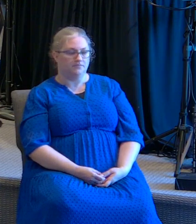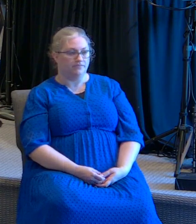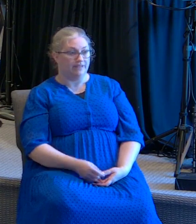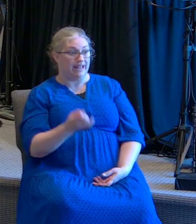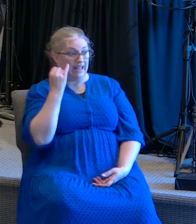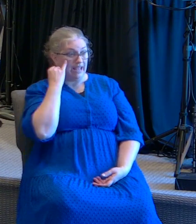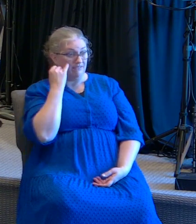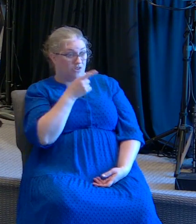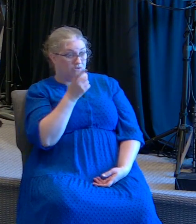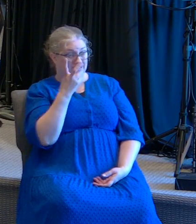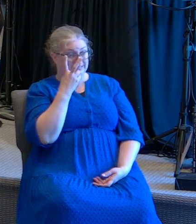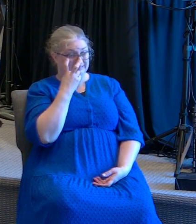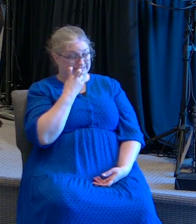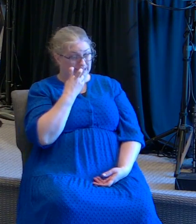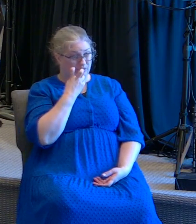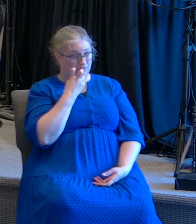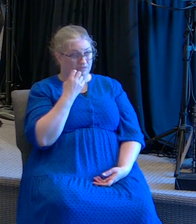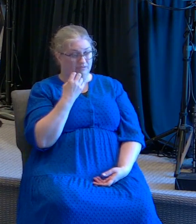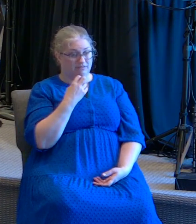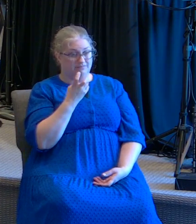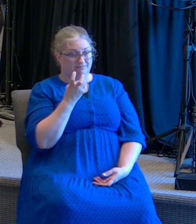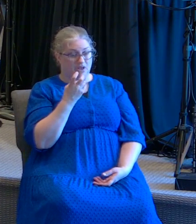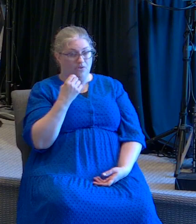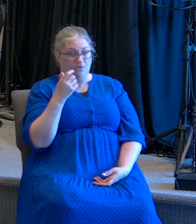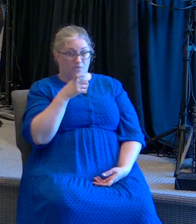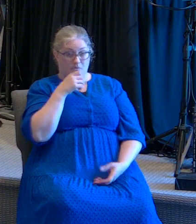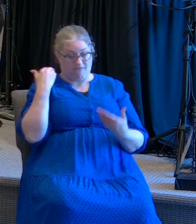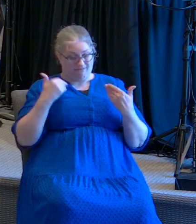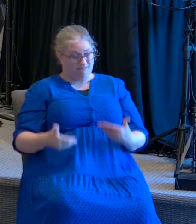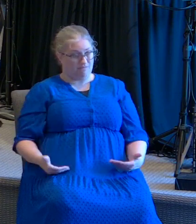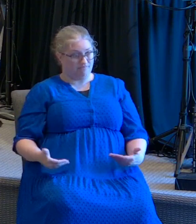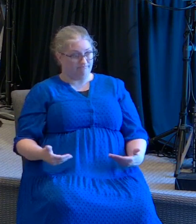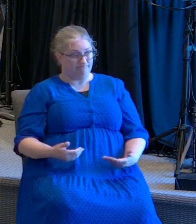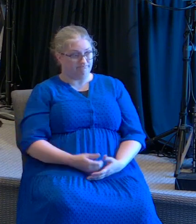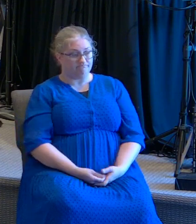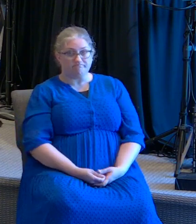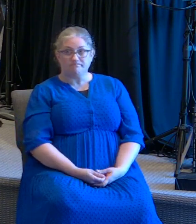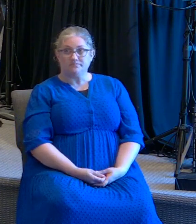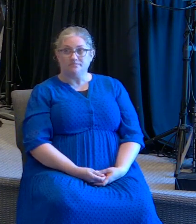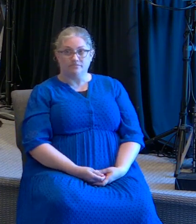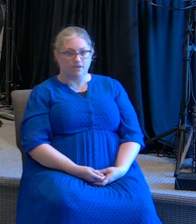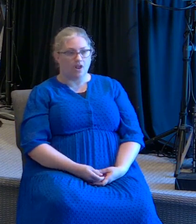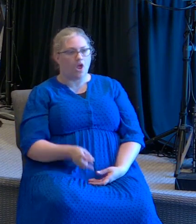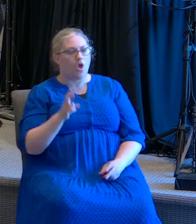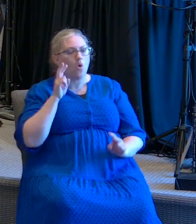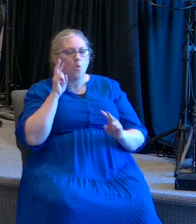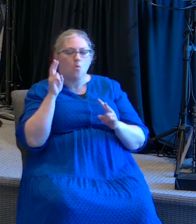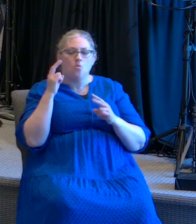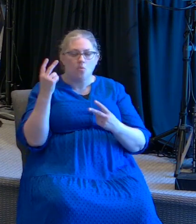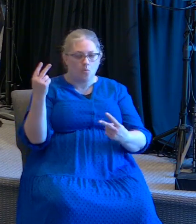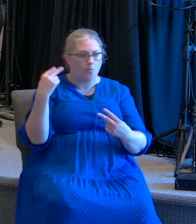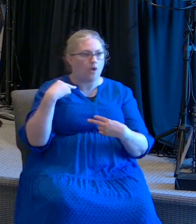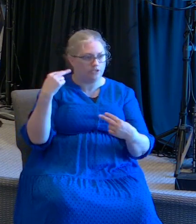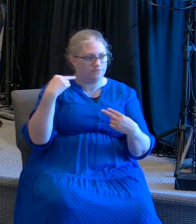if you have any doubt of who I am watch what I do